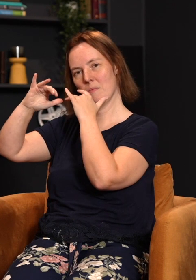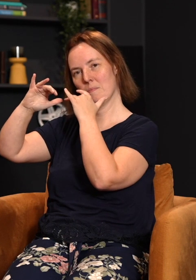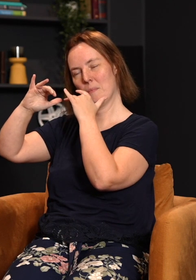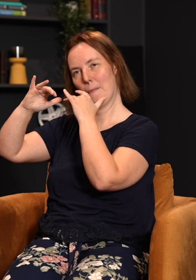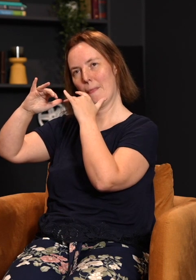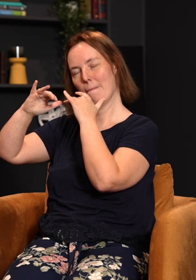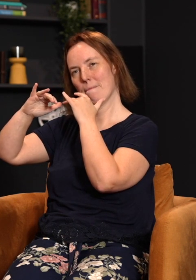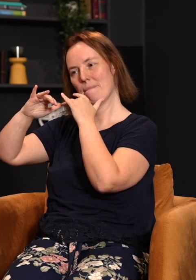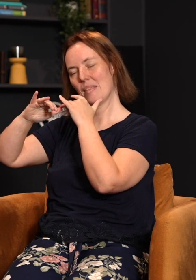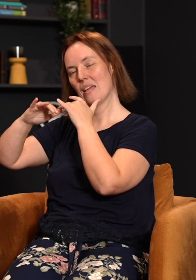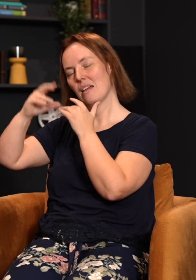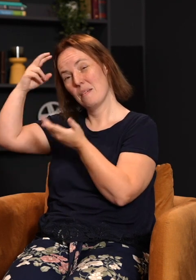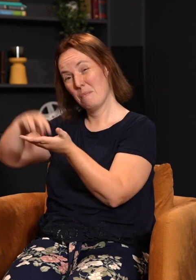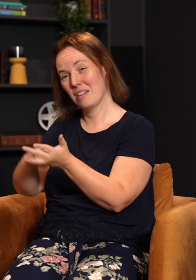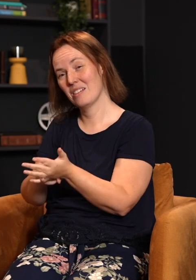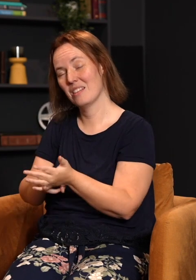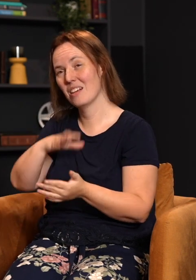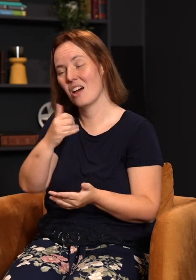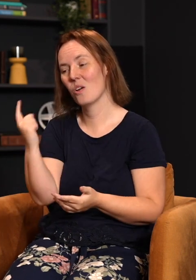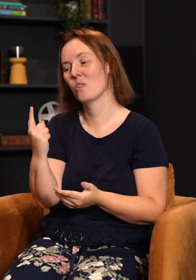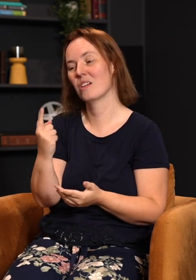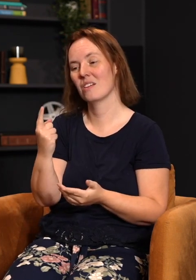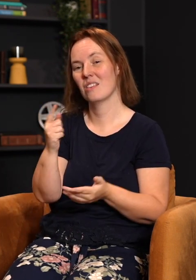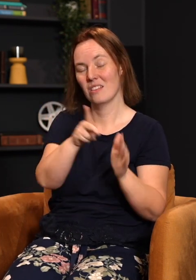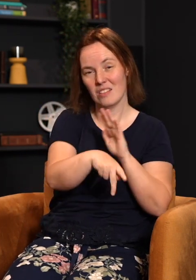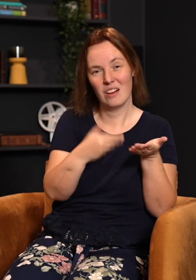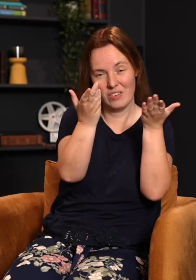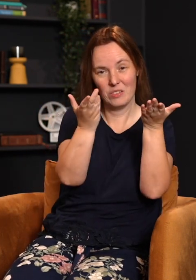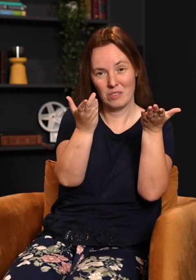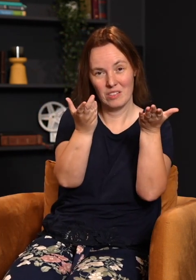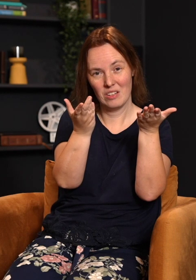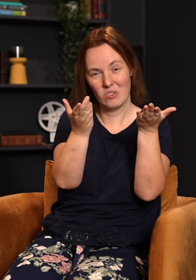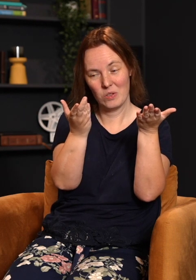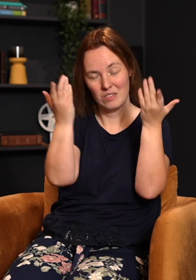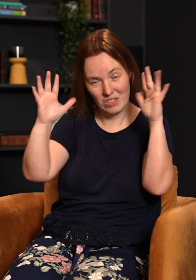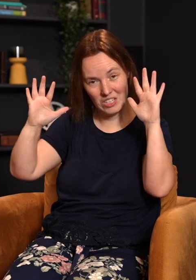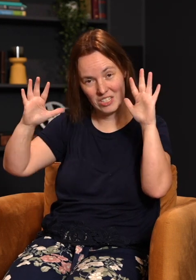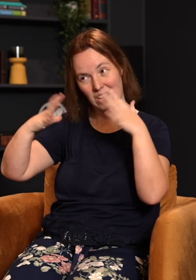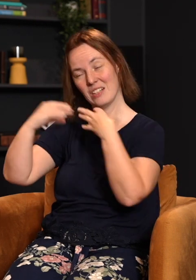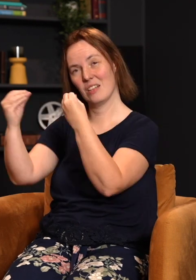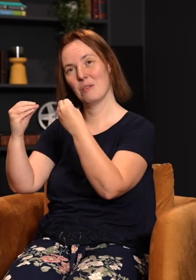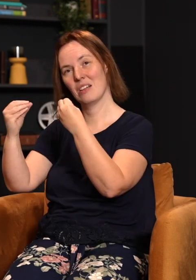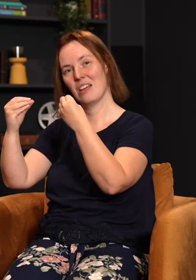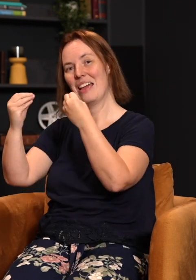And by blowing that trumpet, it literally meant that not only was the sacrifice done and accepted, but they used his words,